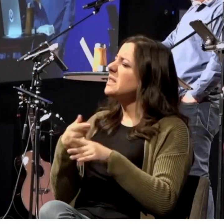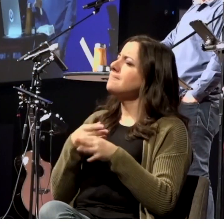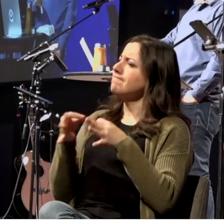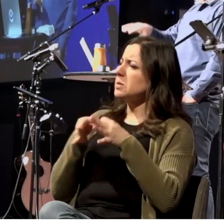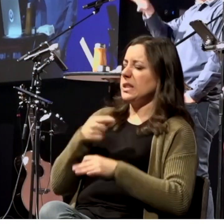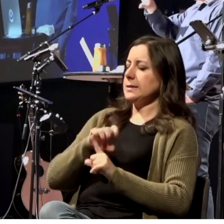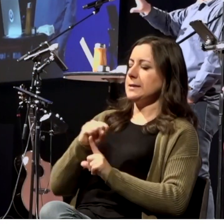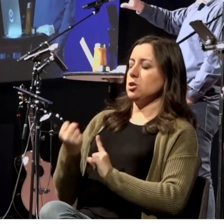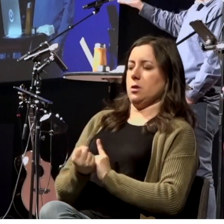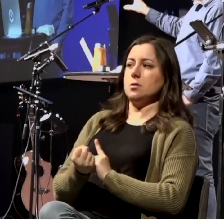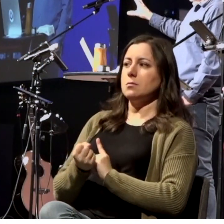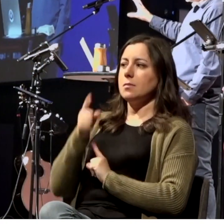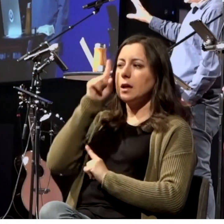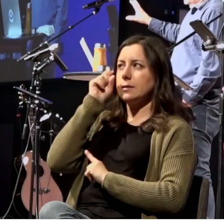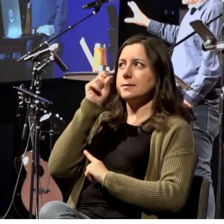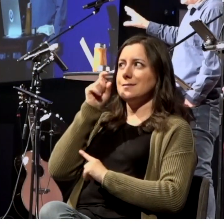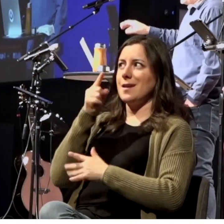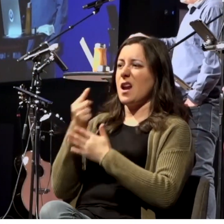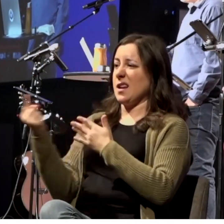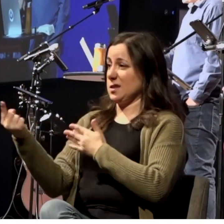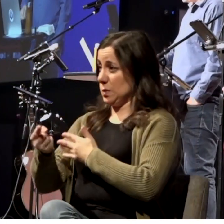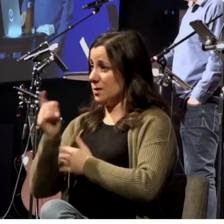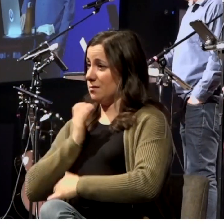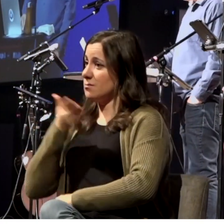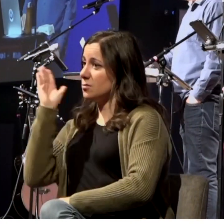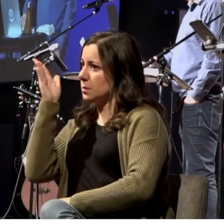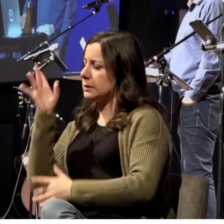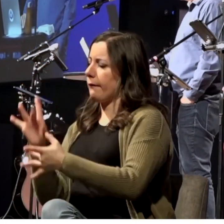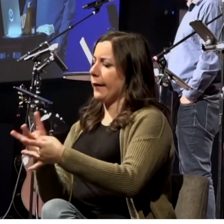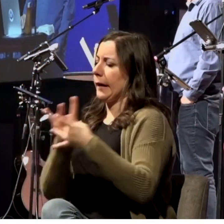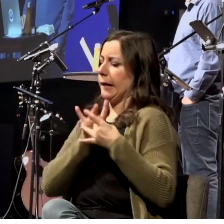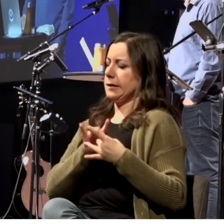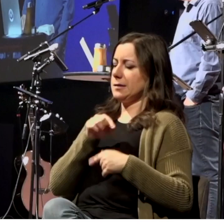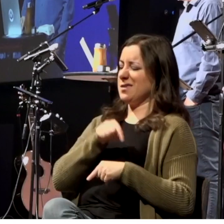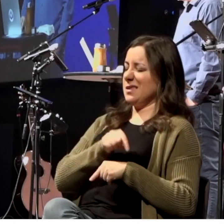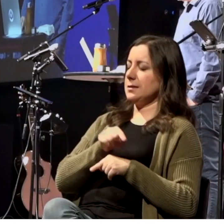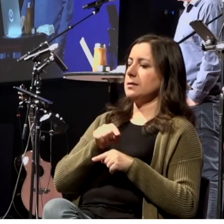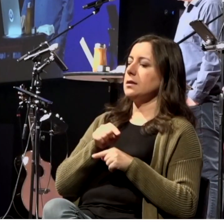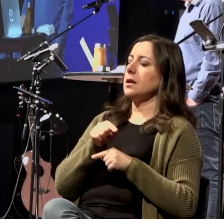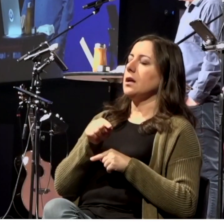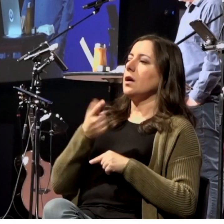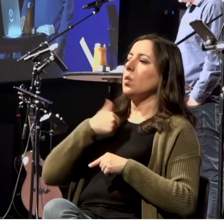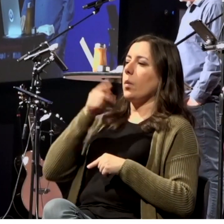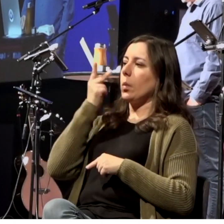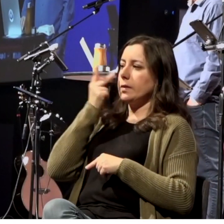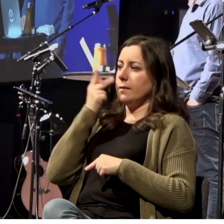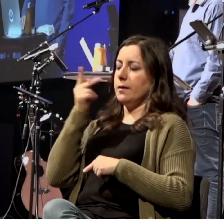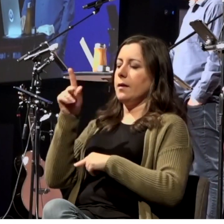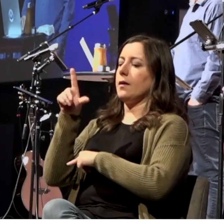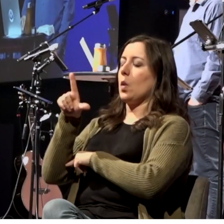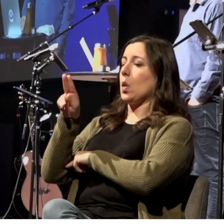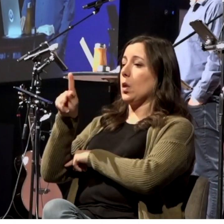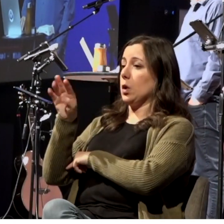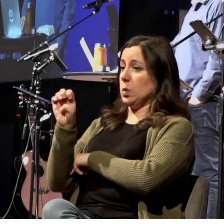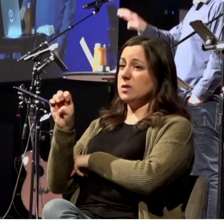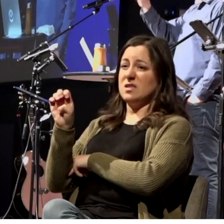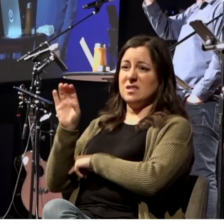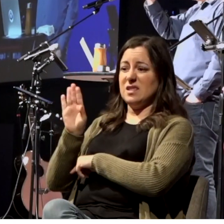transition to where we're going to go next week you see it in Luke's gospel God